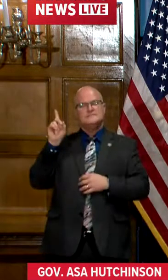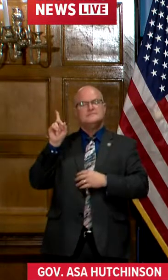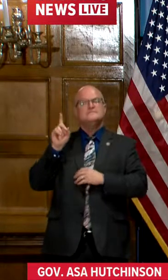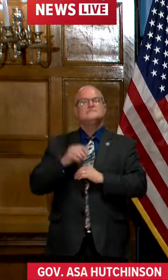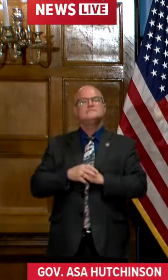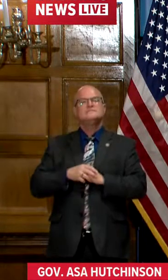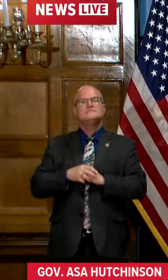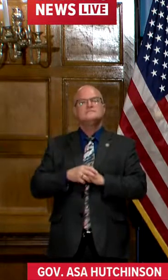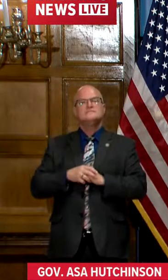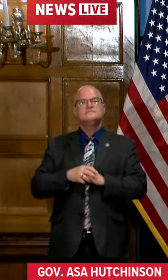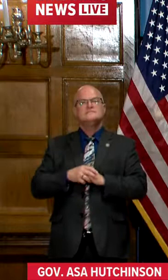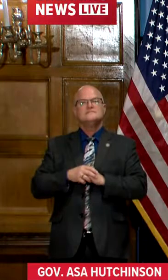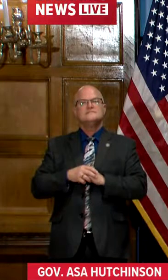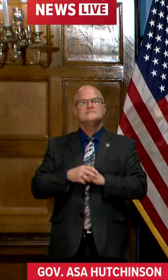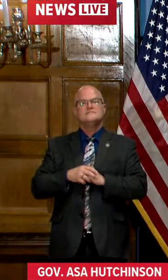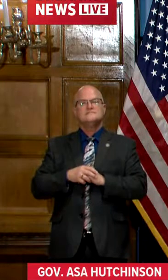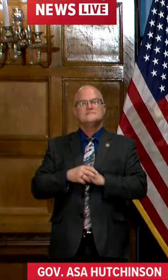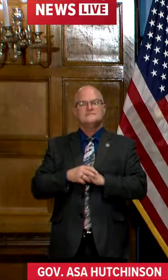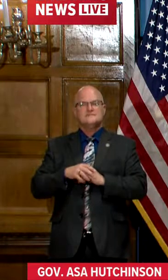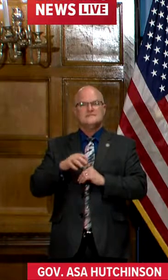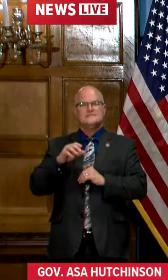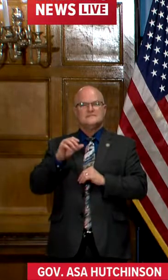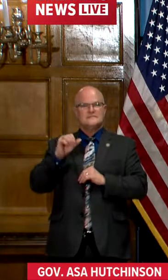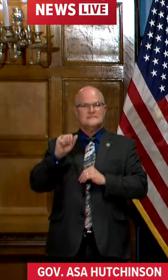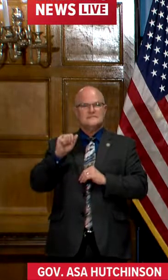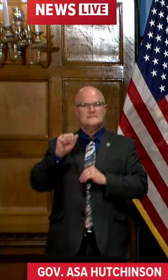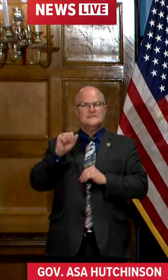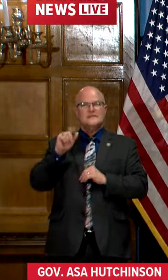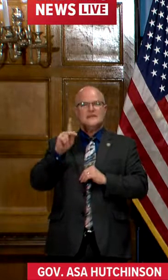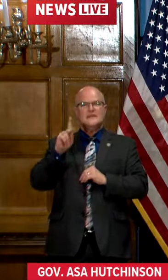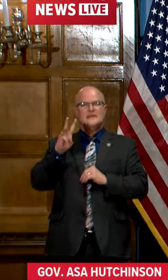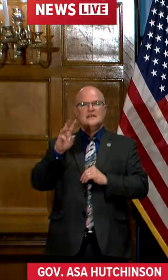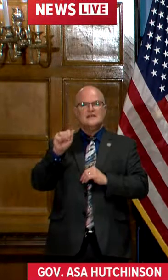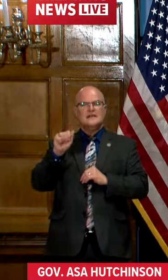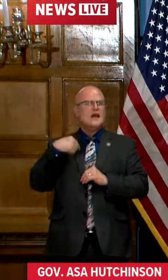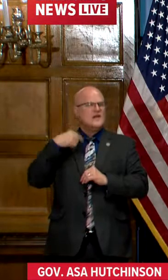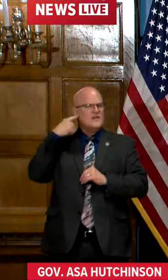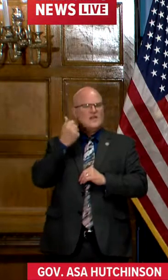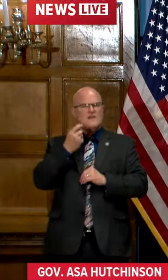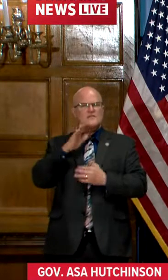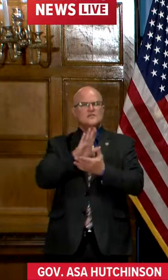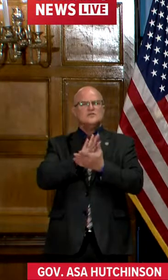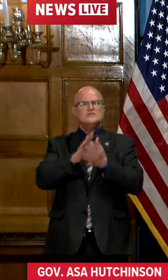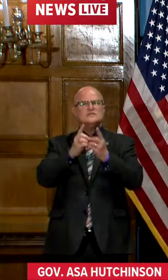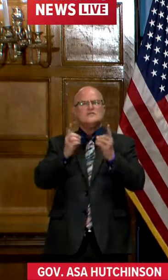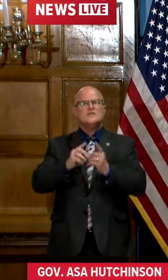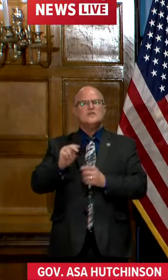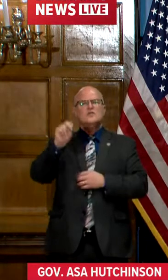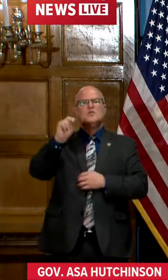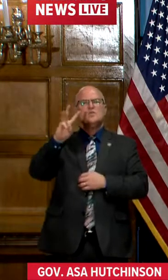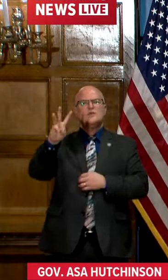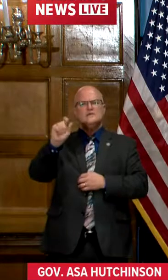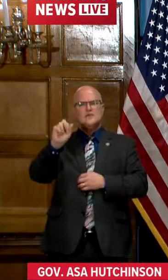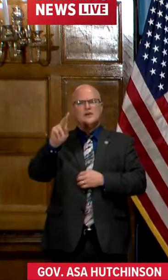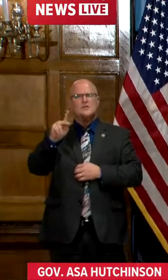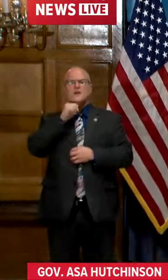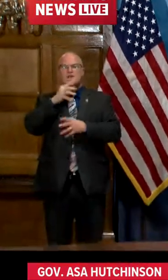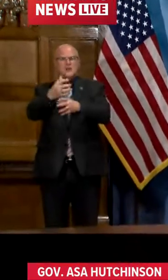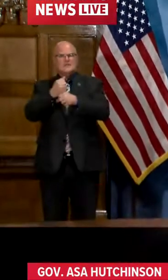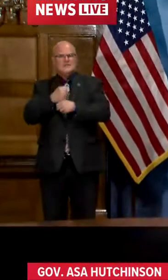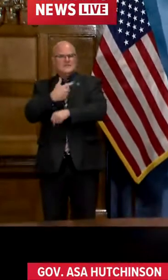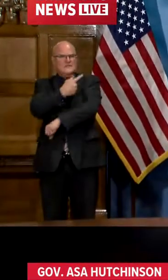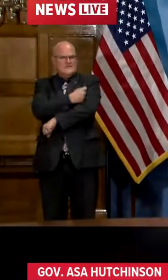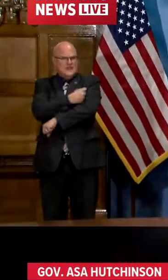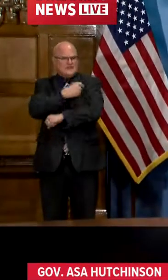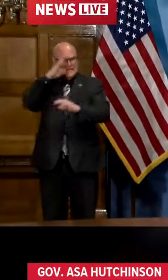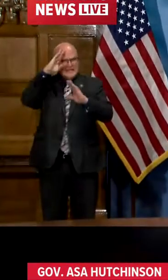is... Governor, this is Samantha Boyd with KNWA. I've heard of a few school districts in northwest Arkansas who did not receive the number of vaccines they